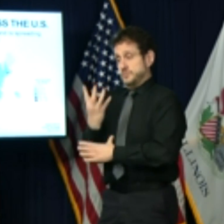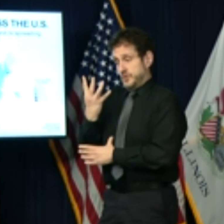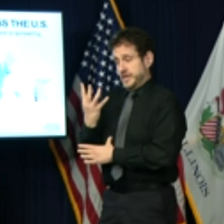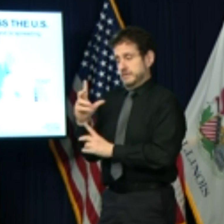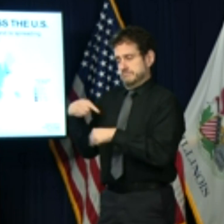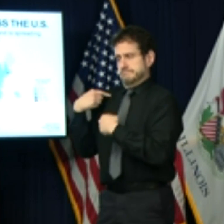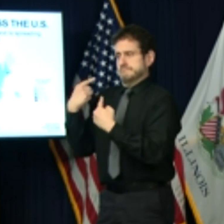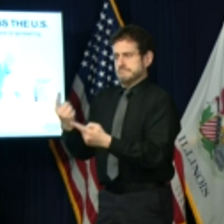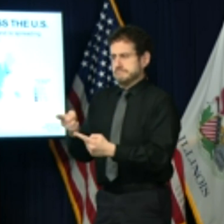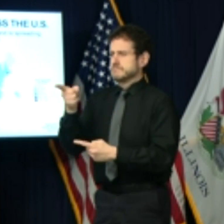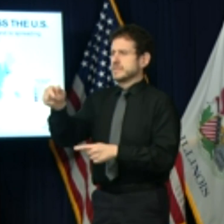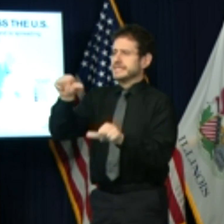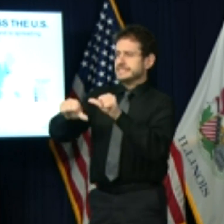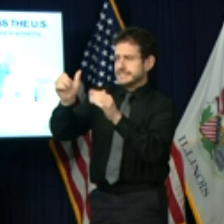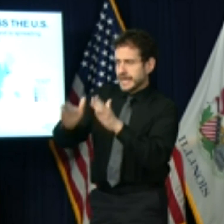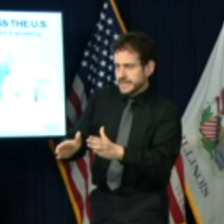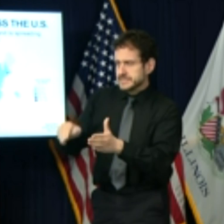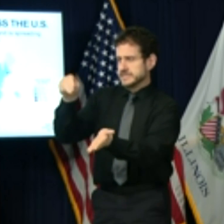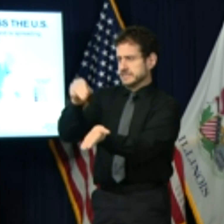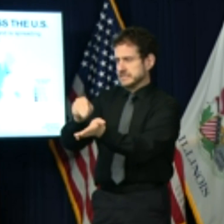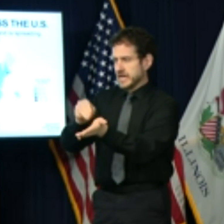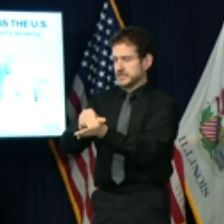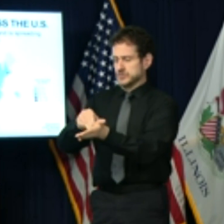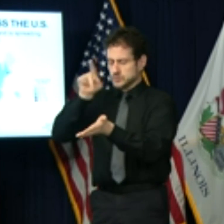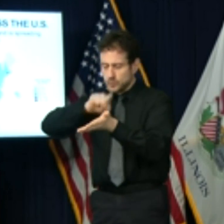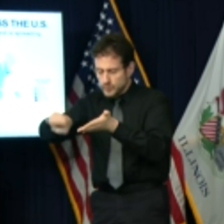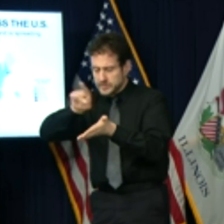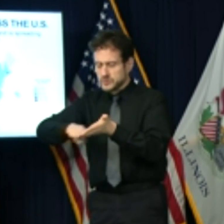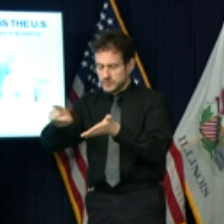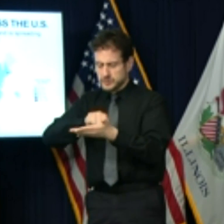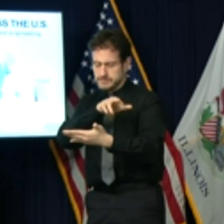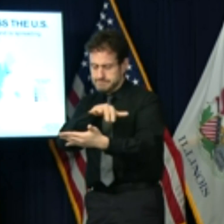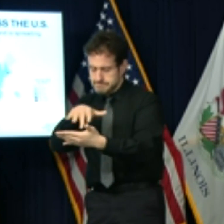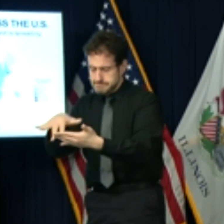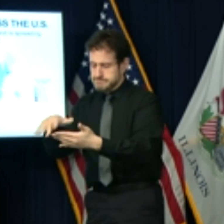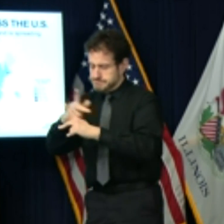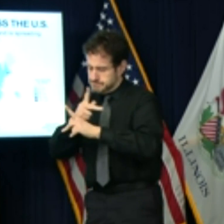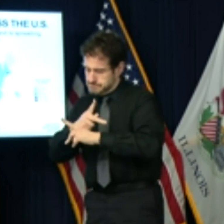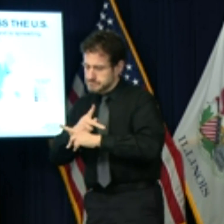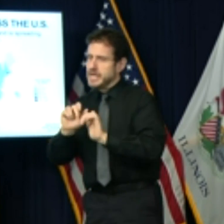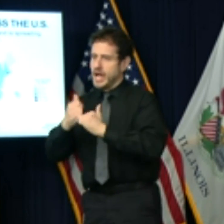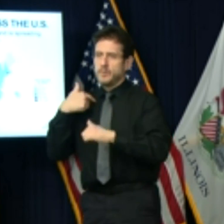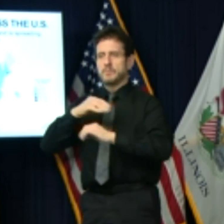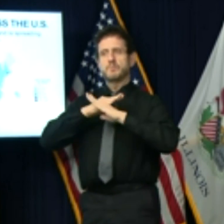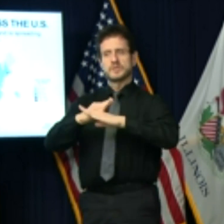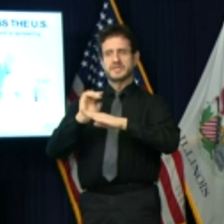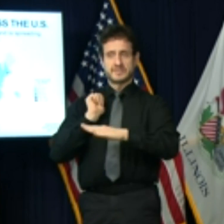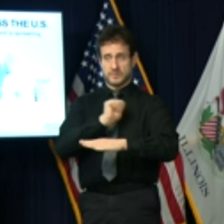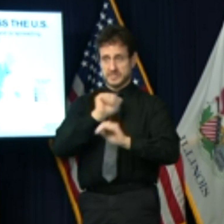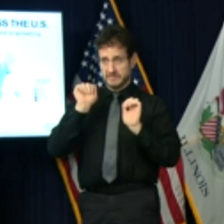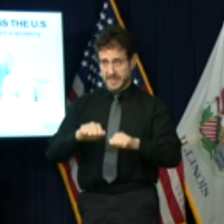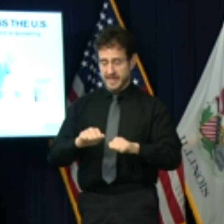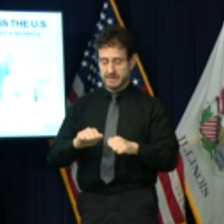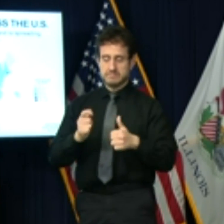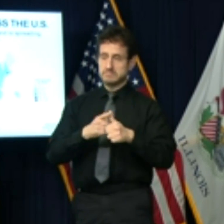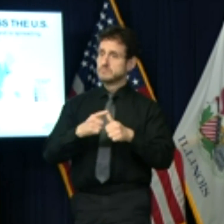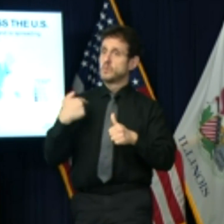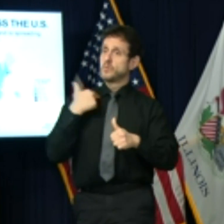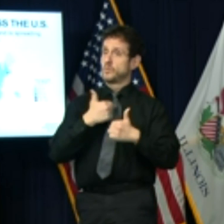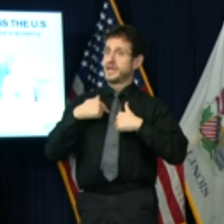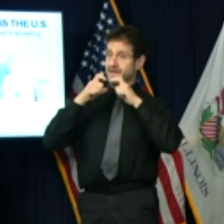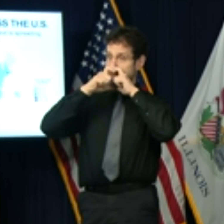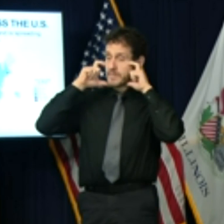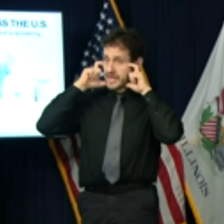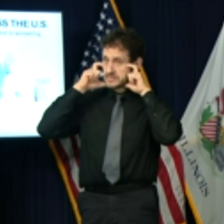and doctors, we have a greater understanding of how to protect ourselves from this virus. We have masks, and we know they